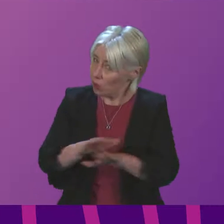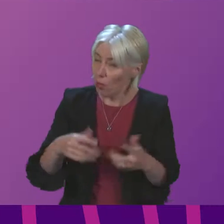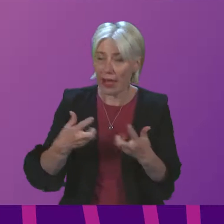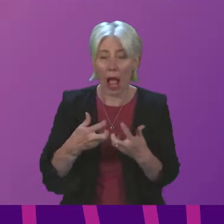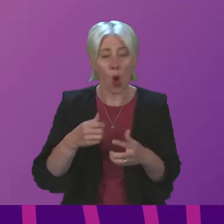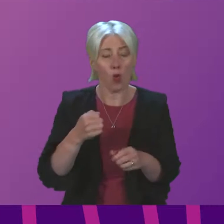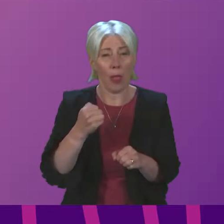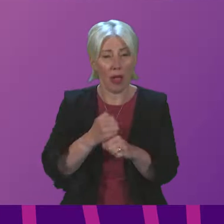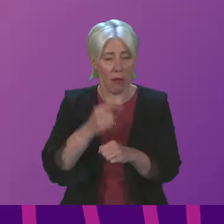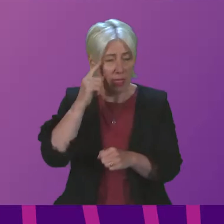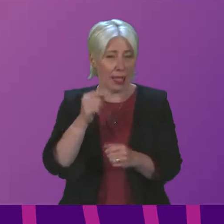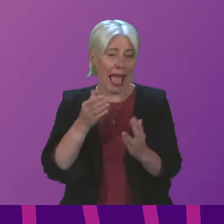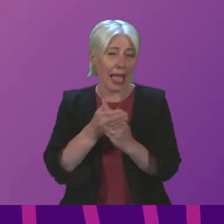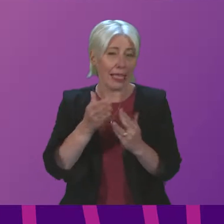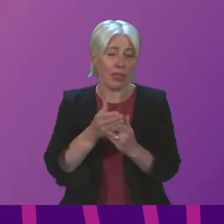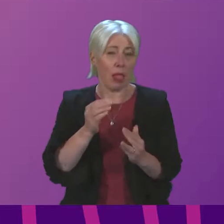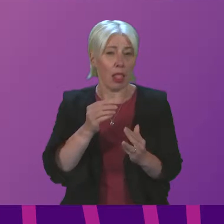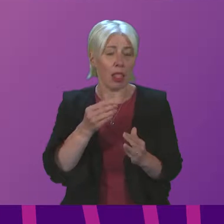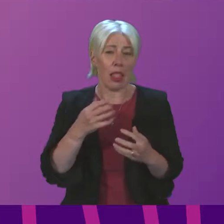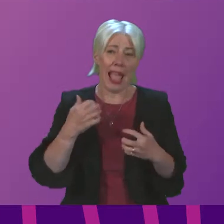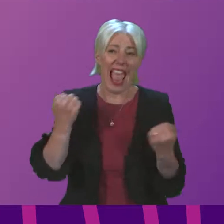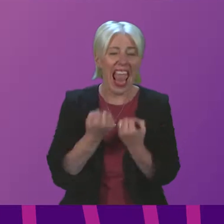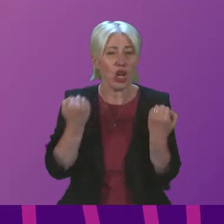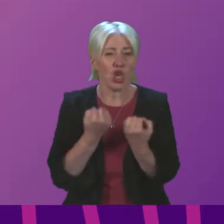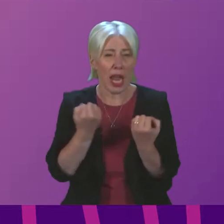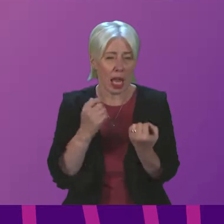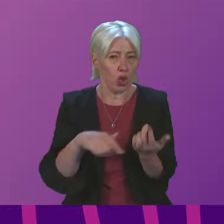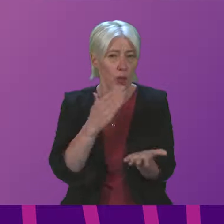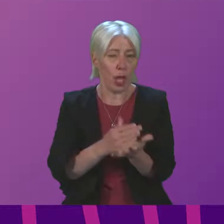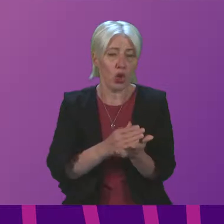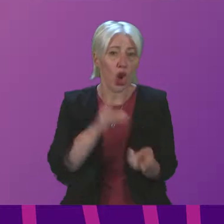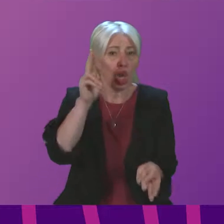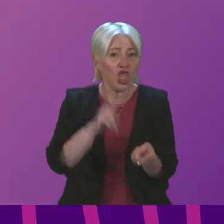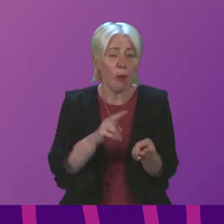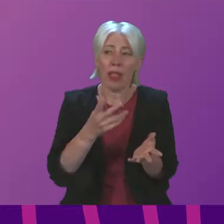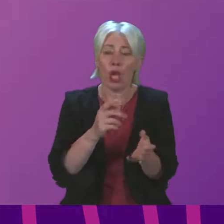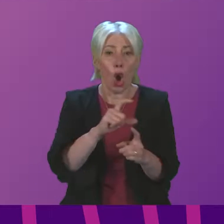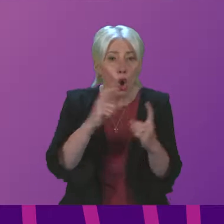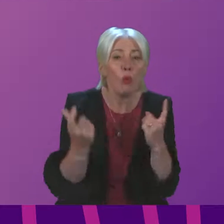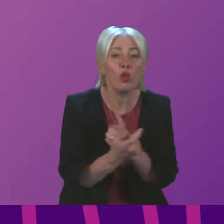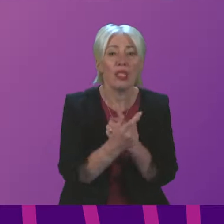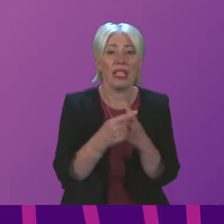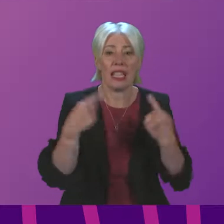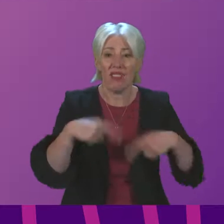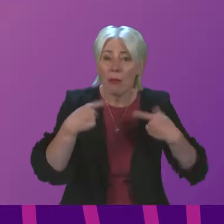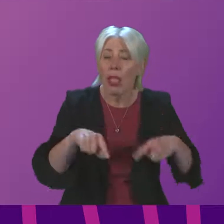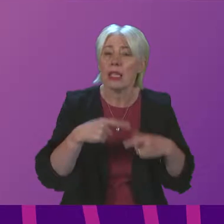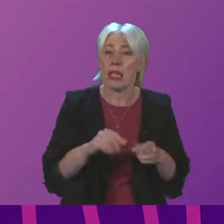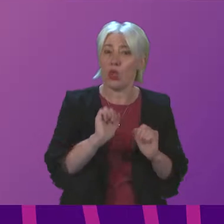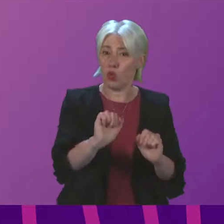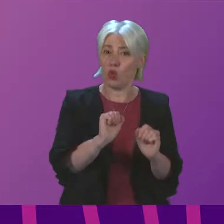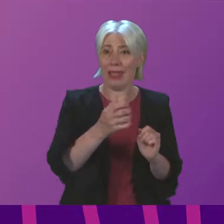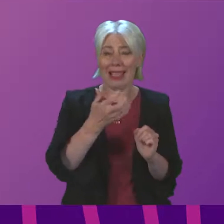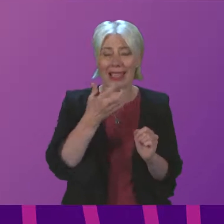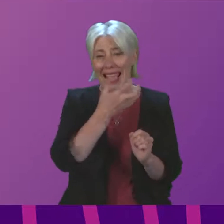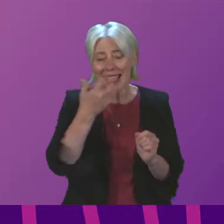accessible energy with the powers that they have to ensure that cheaper community-owned heating, for example, is more widely available to people who need it?